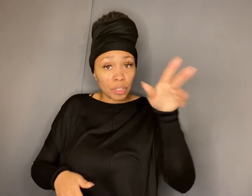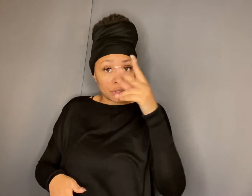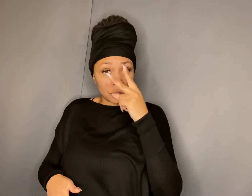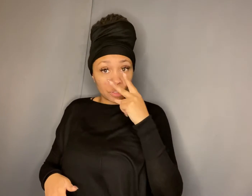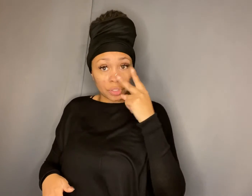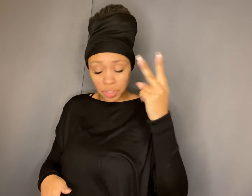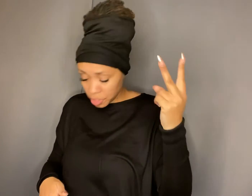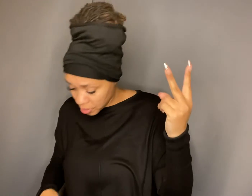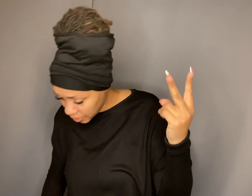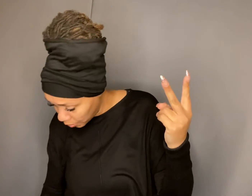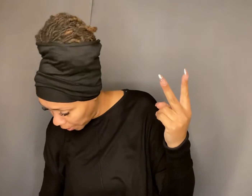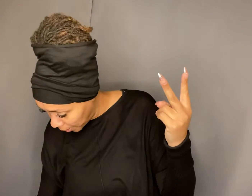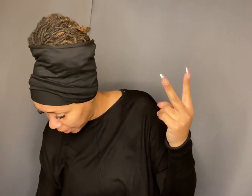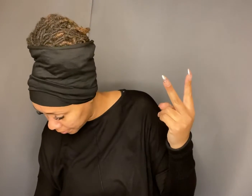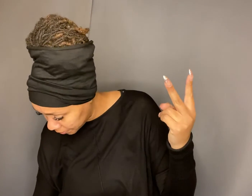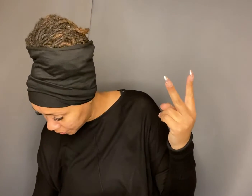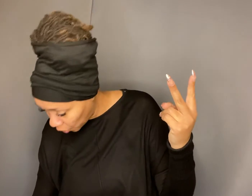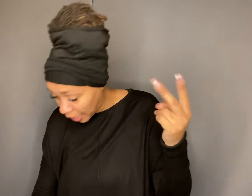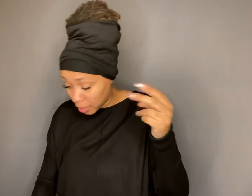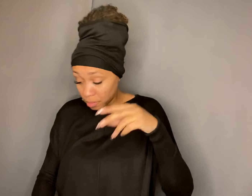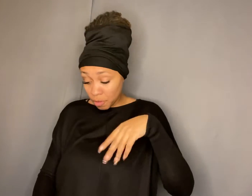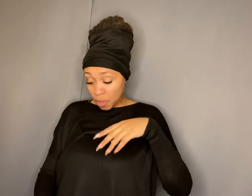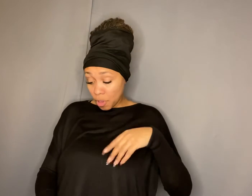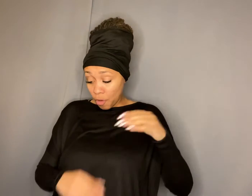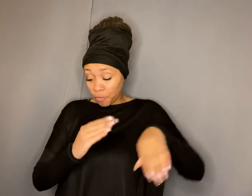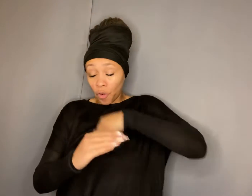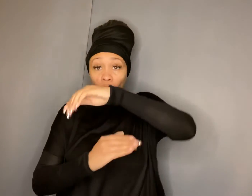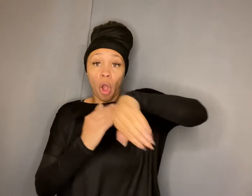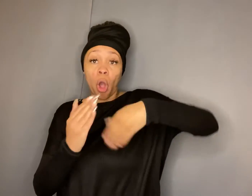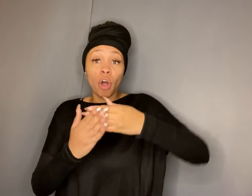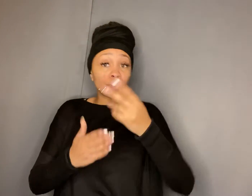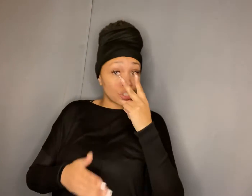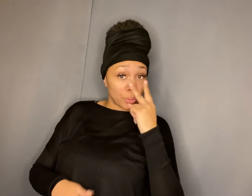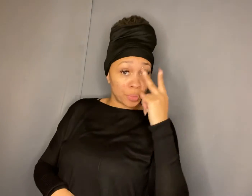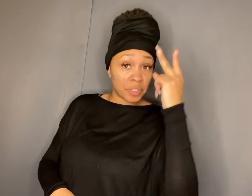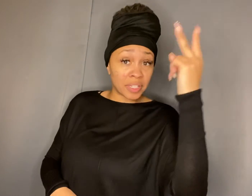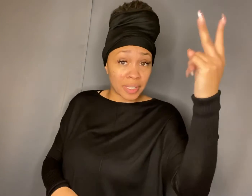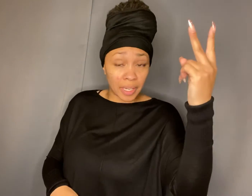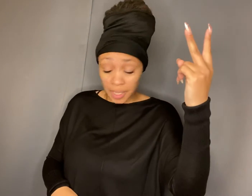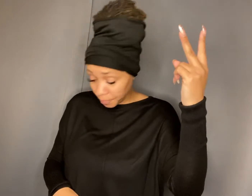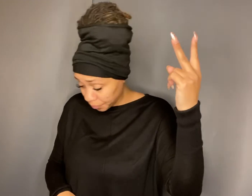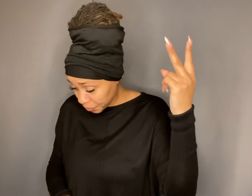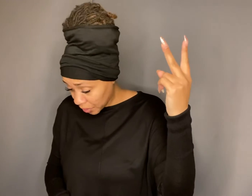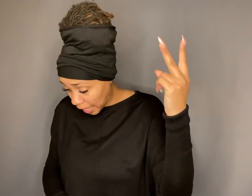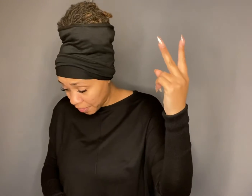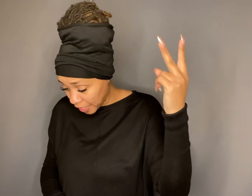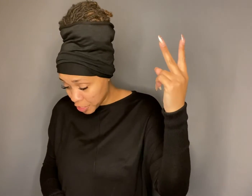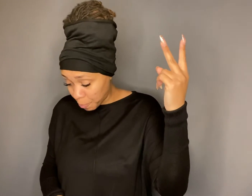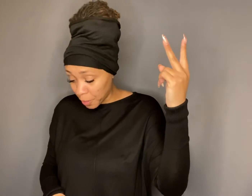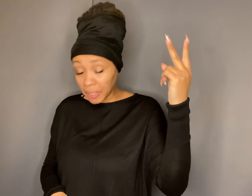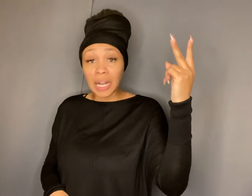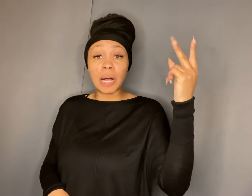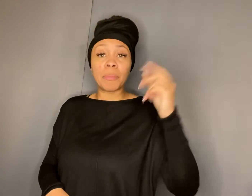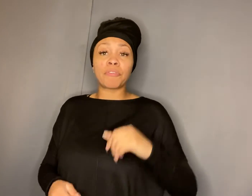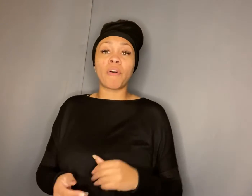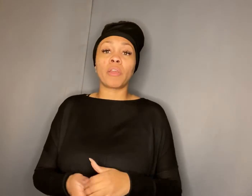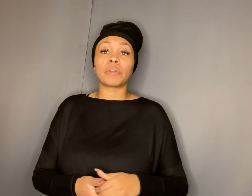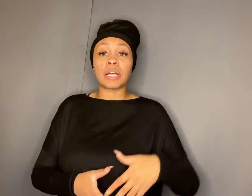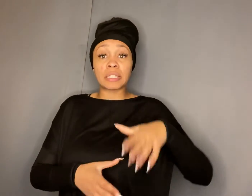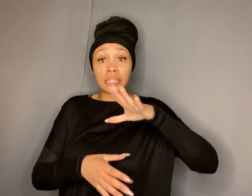to see wait a minute oh yeah for all to see and then spirit come and fall on us